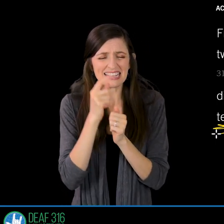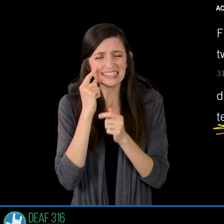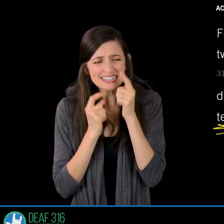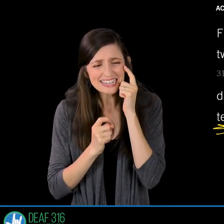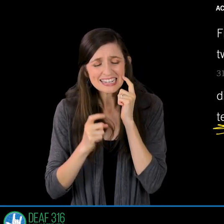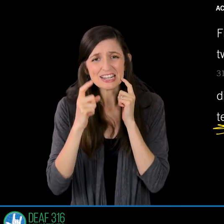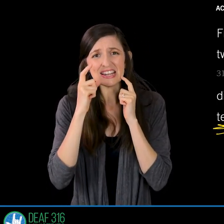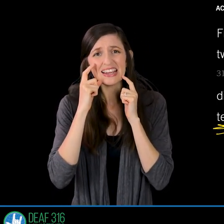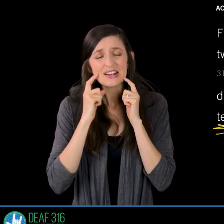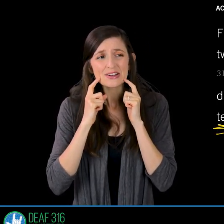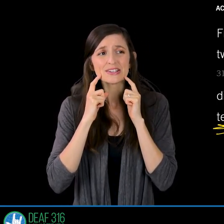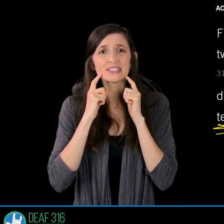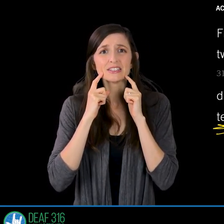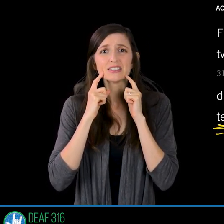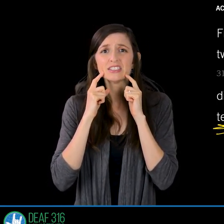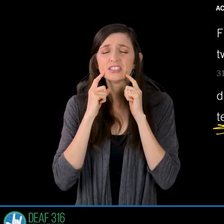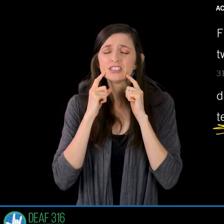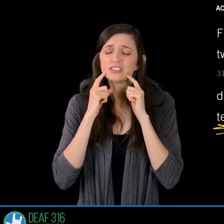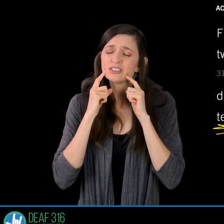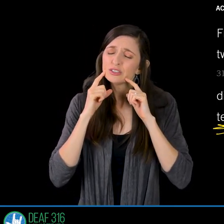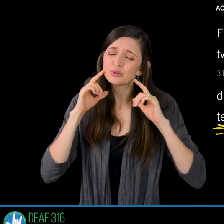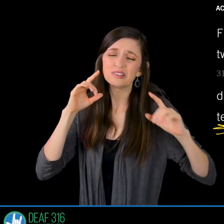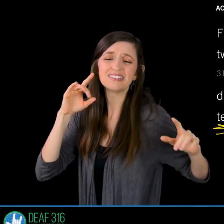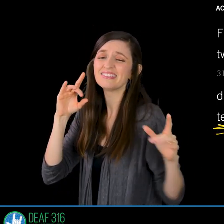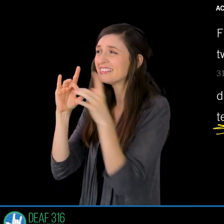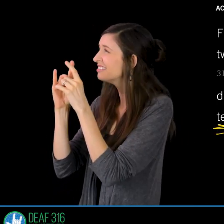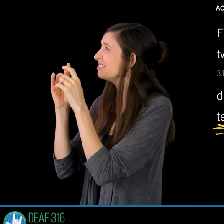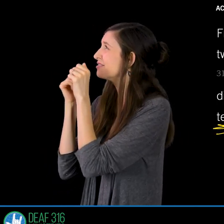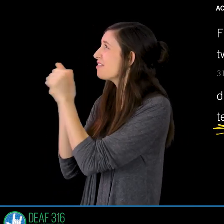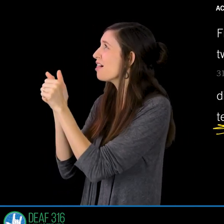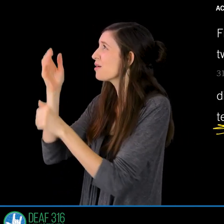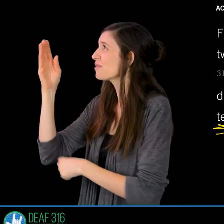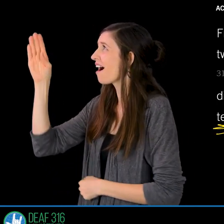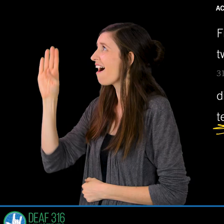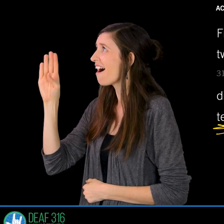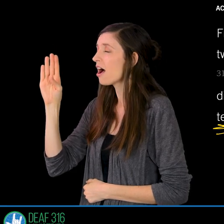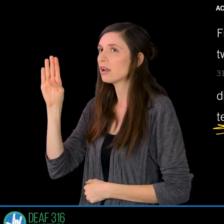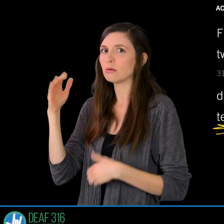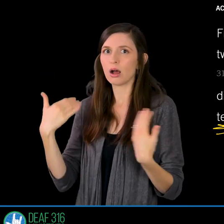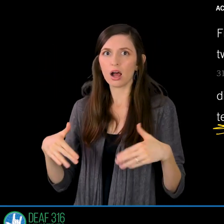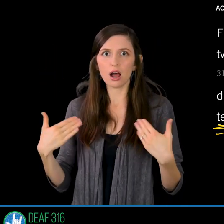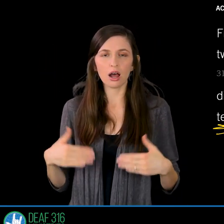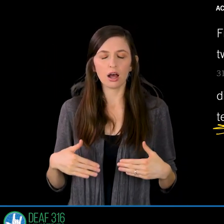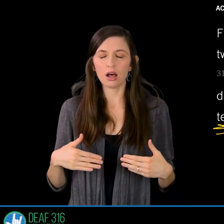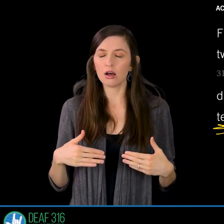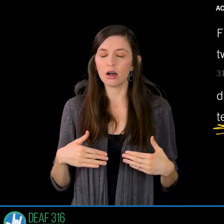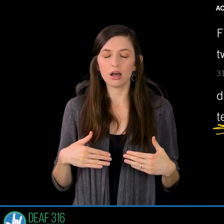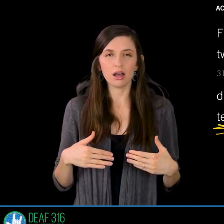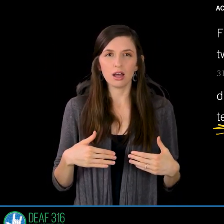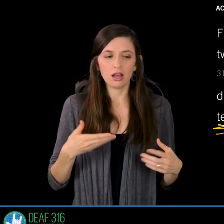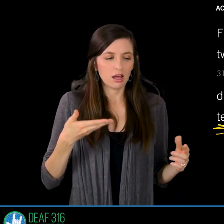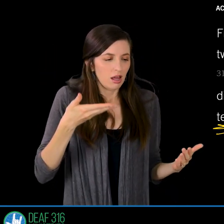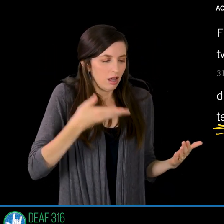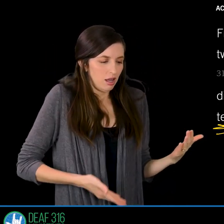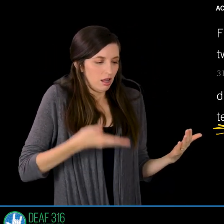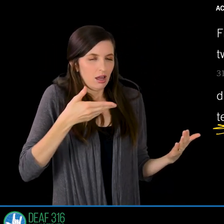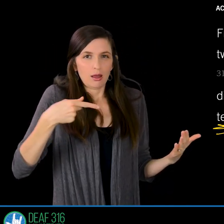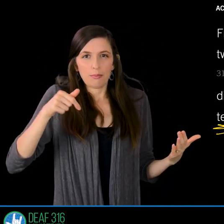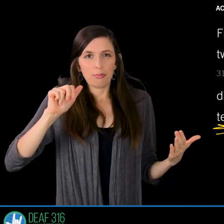isn't that amazing what a man day after day he admonished them exhorted them